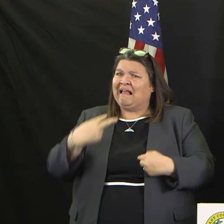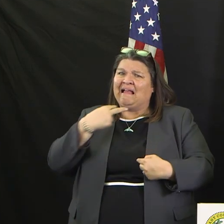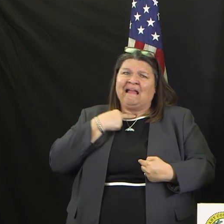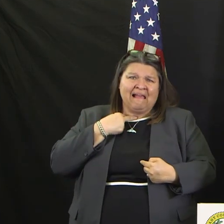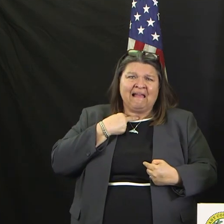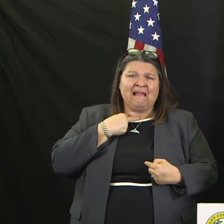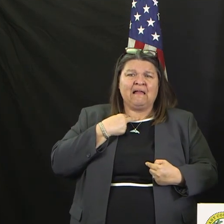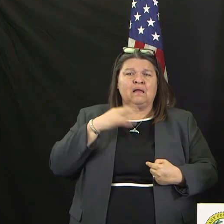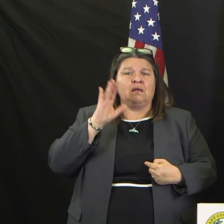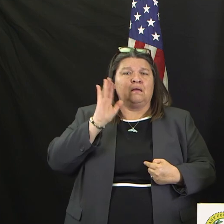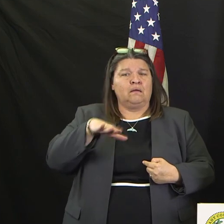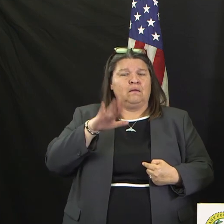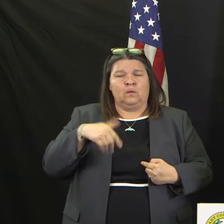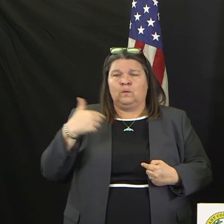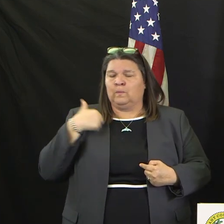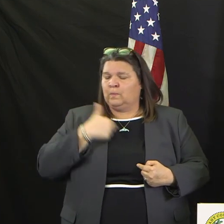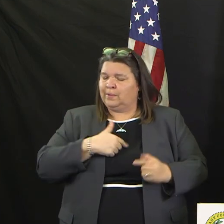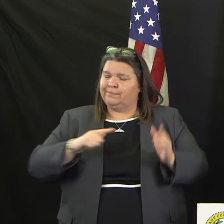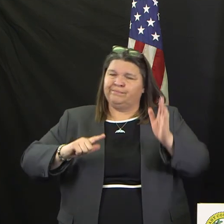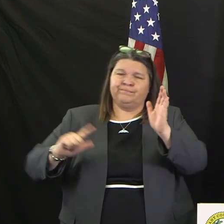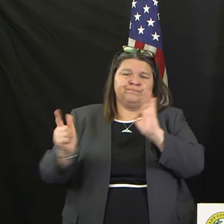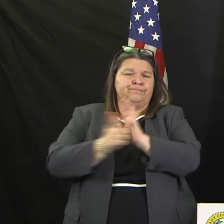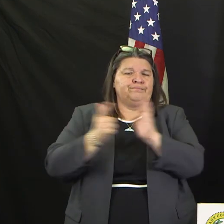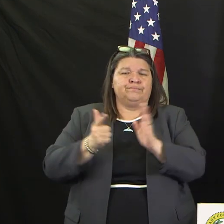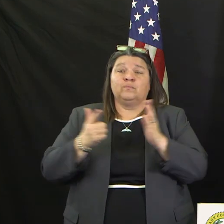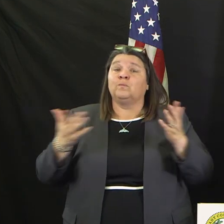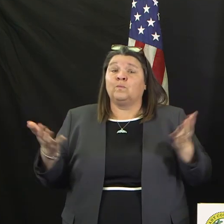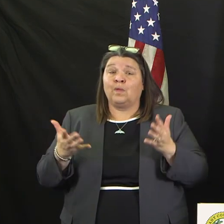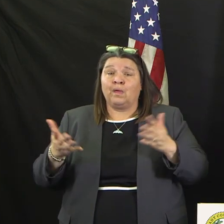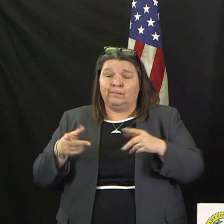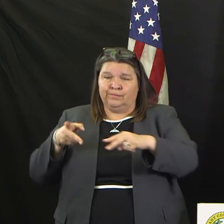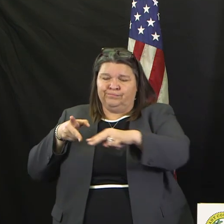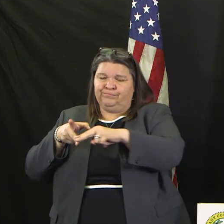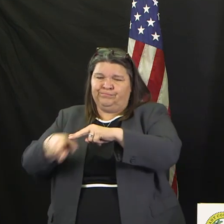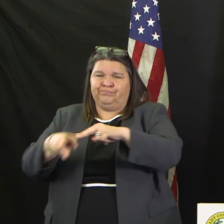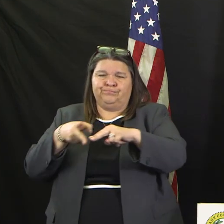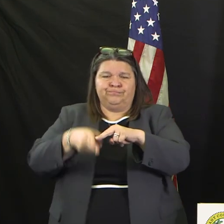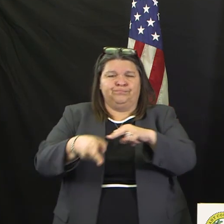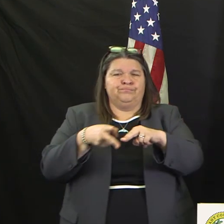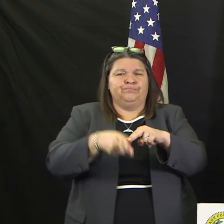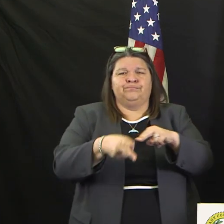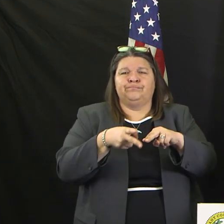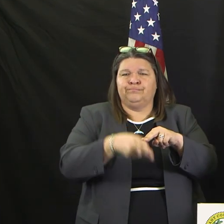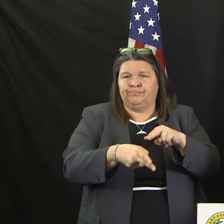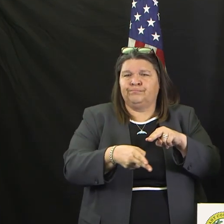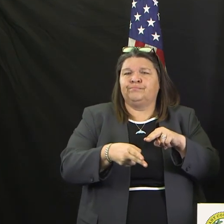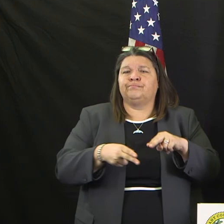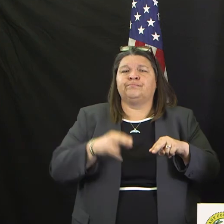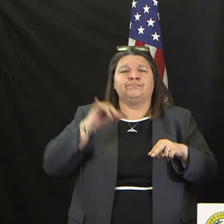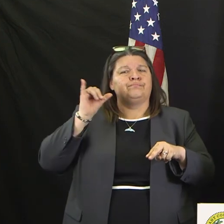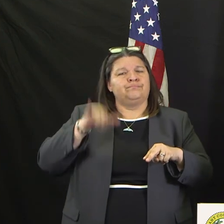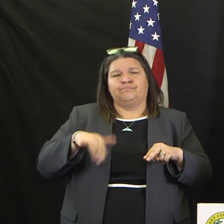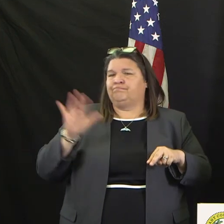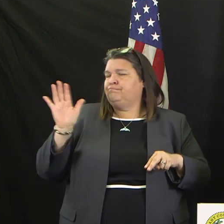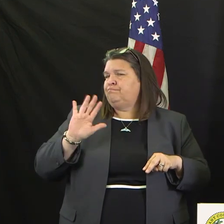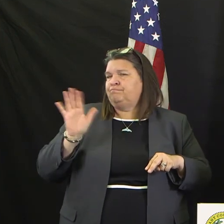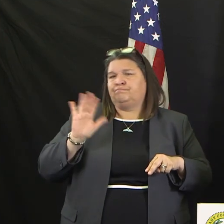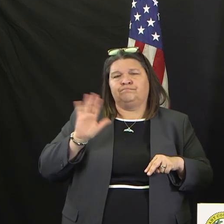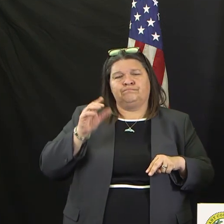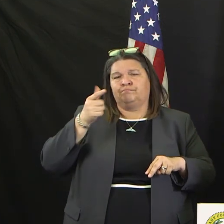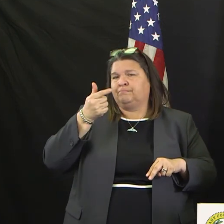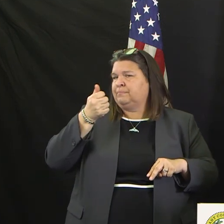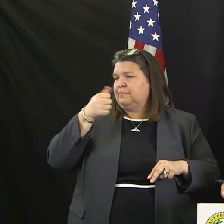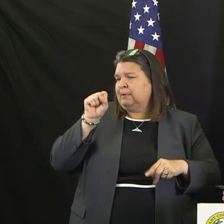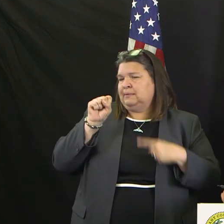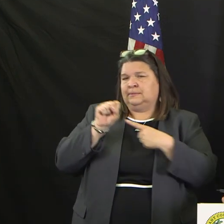your gas. Know that we're working for you. I want now for you to hear from Chief Jim Davis, our fire chief, and what they're